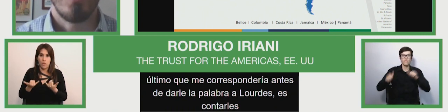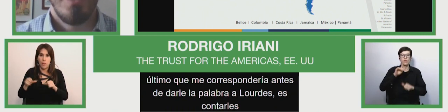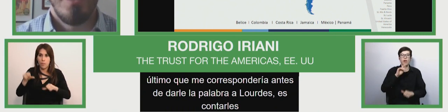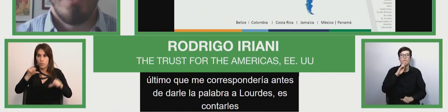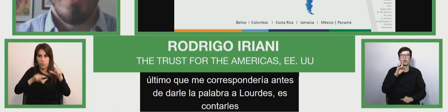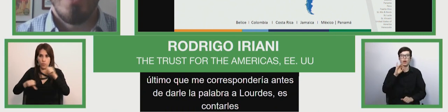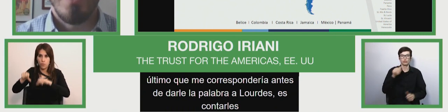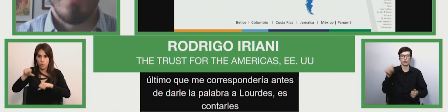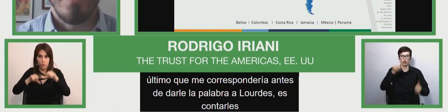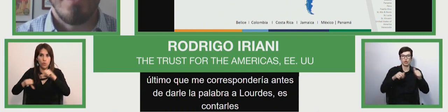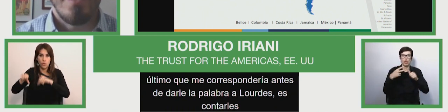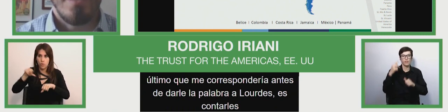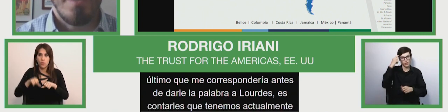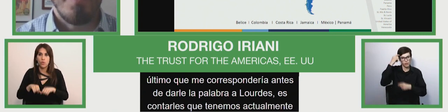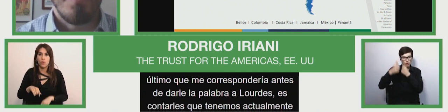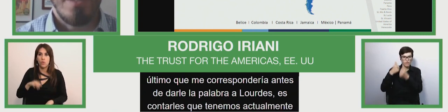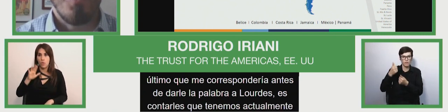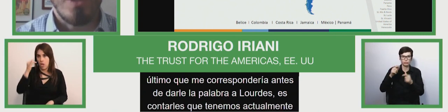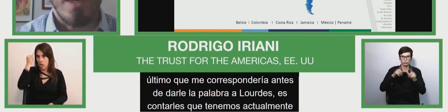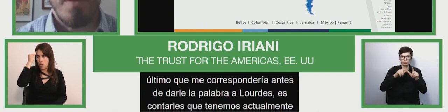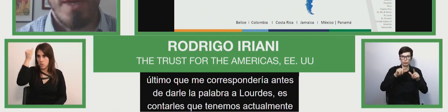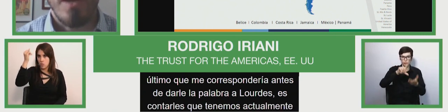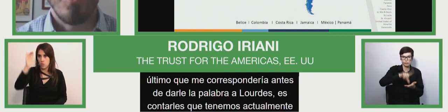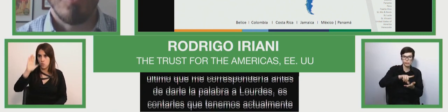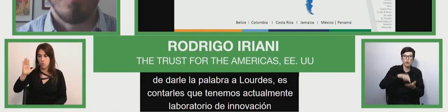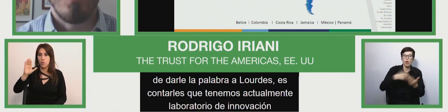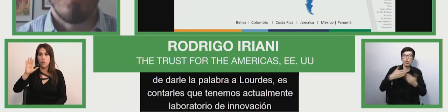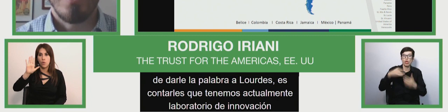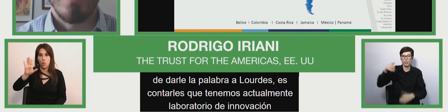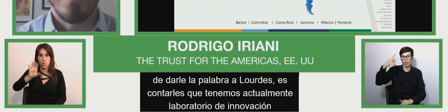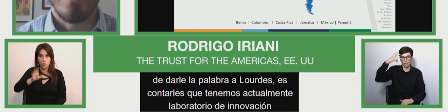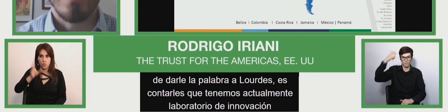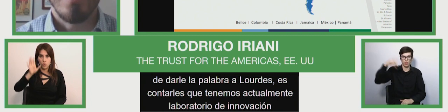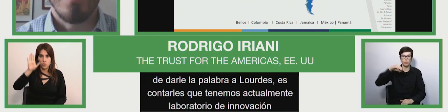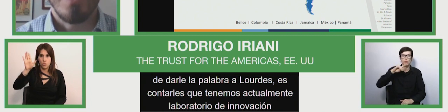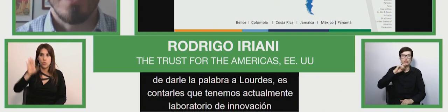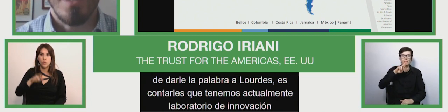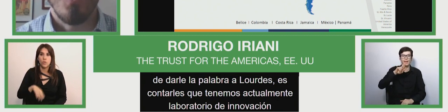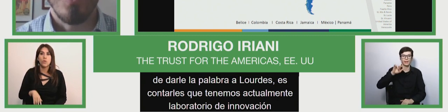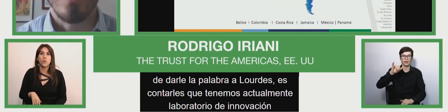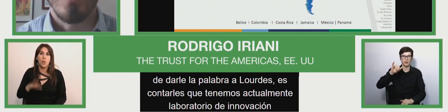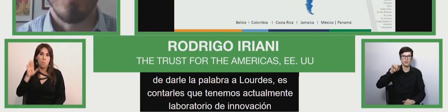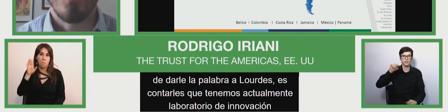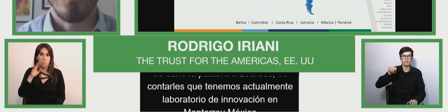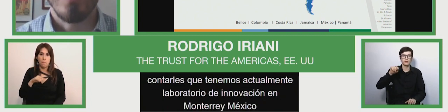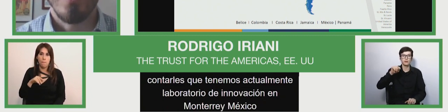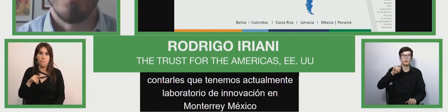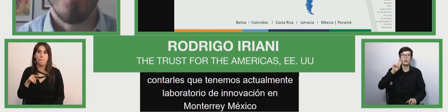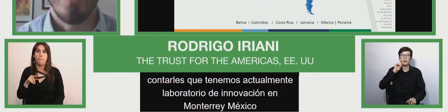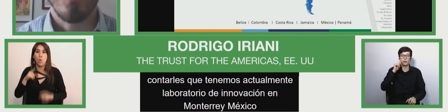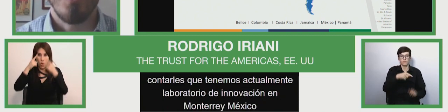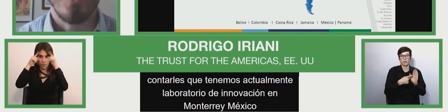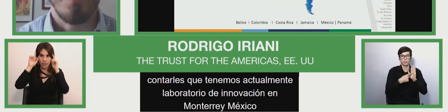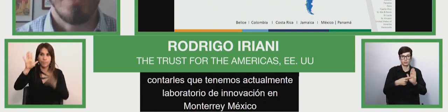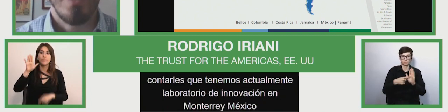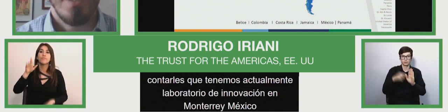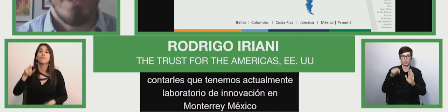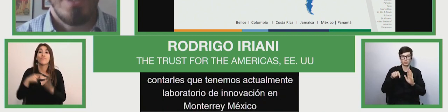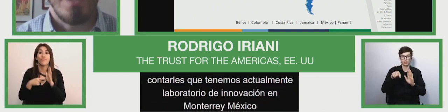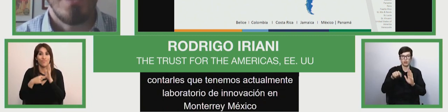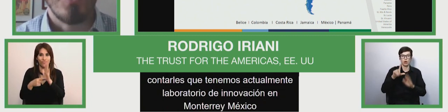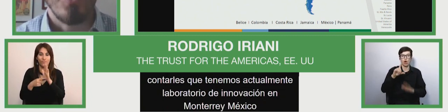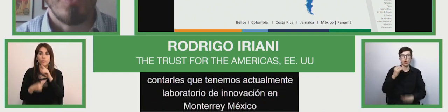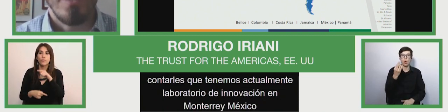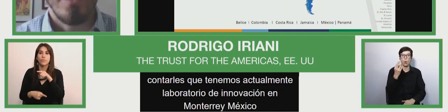my remit is to tell you that we are currently innovation